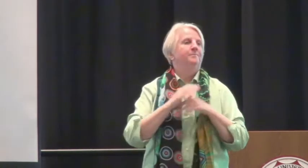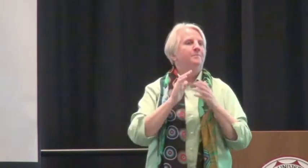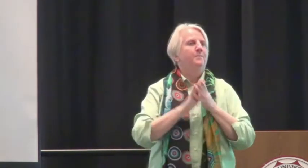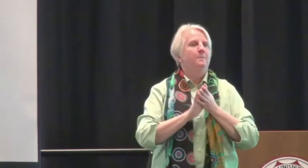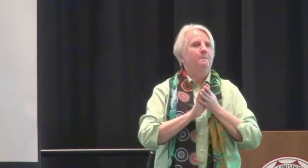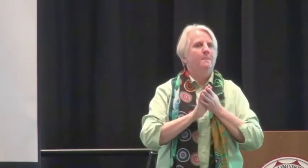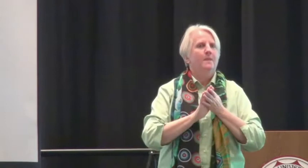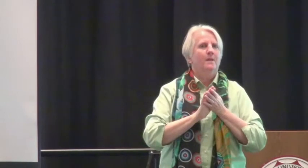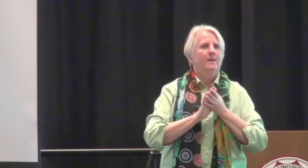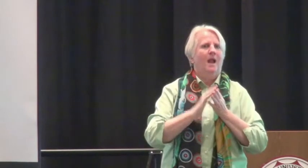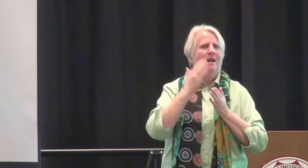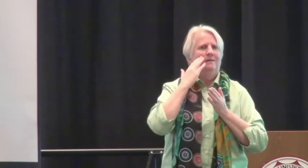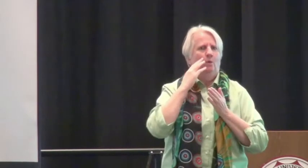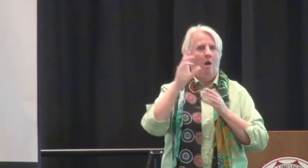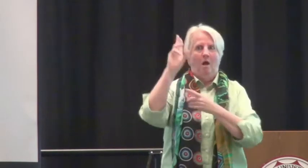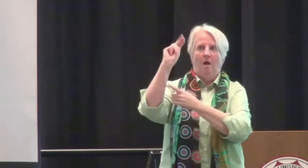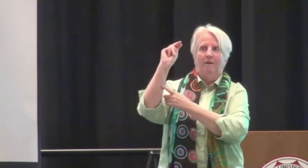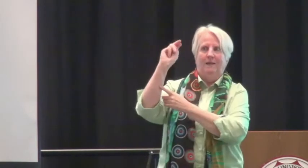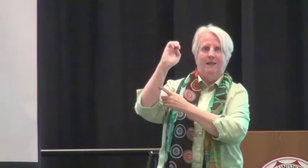life, myself, my partner.